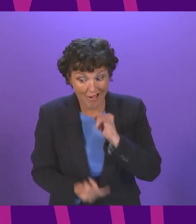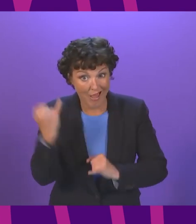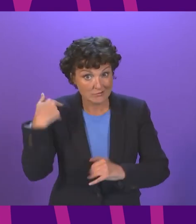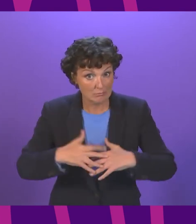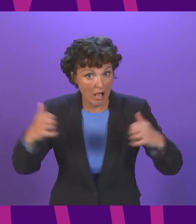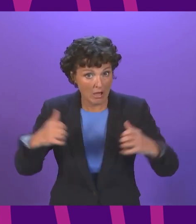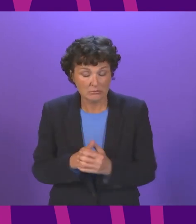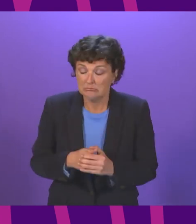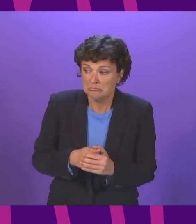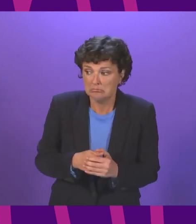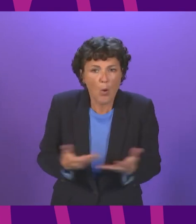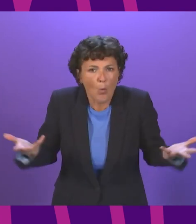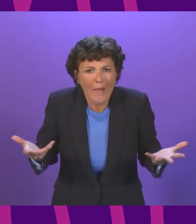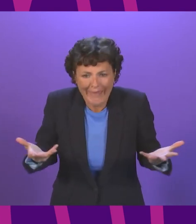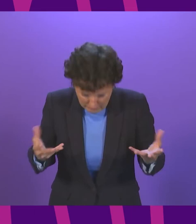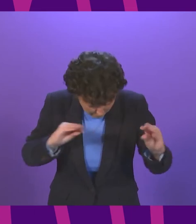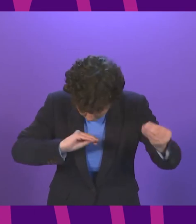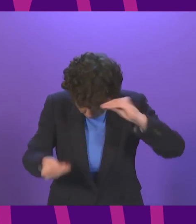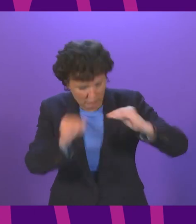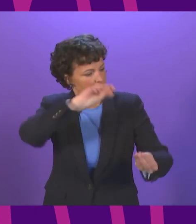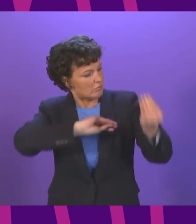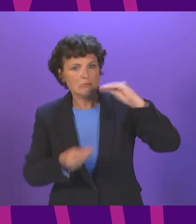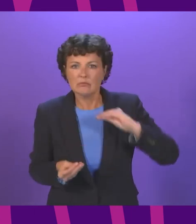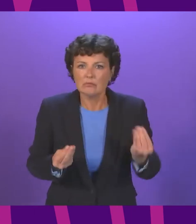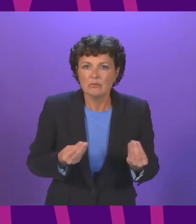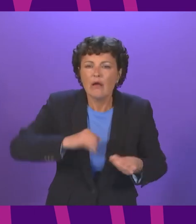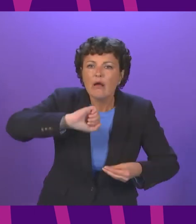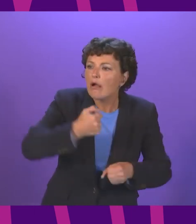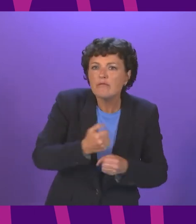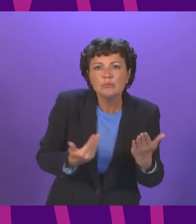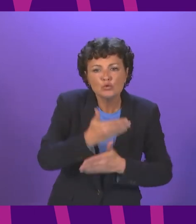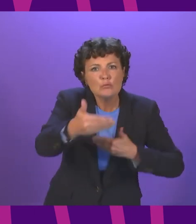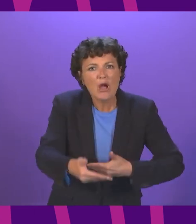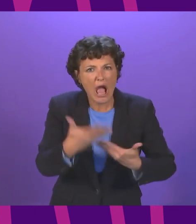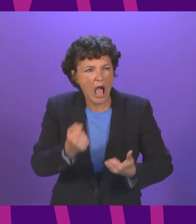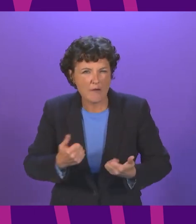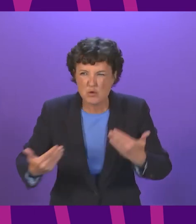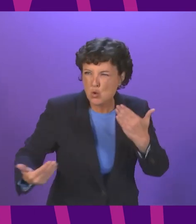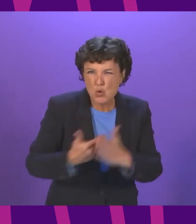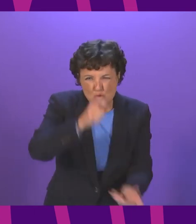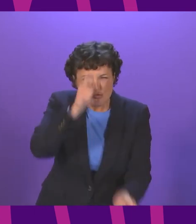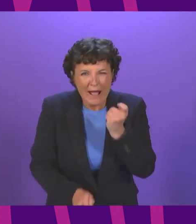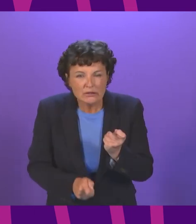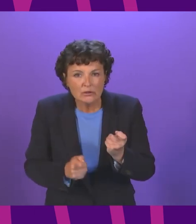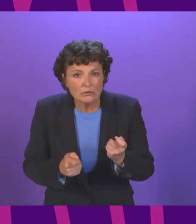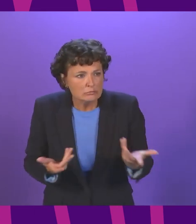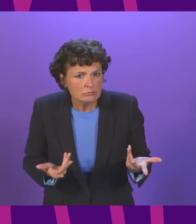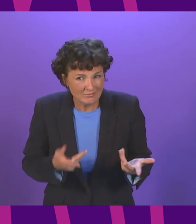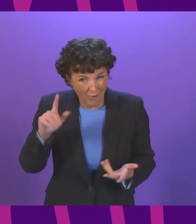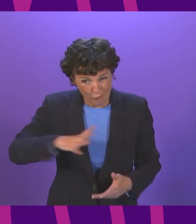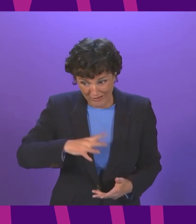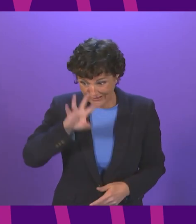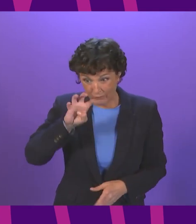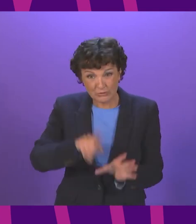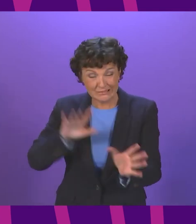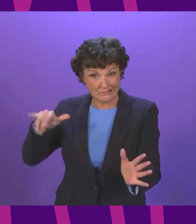where in the programme for Government does it have any bold and radical changes why is it so right now after 14 and a bit years of Government